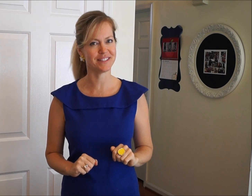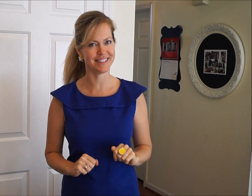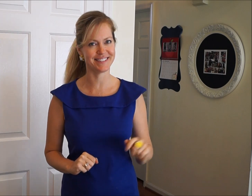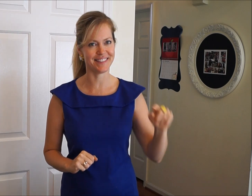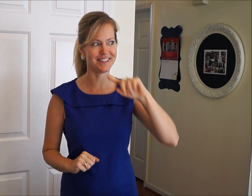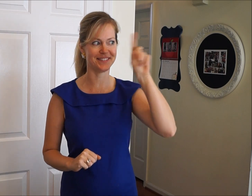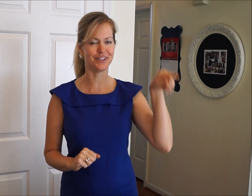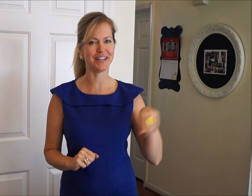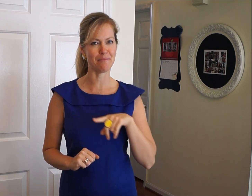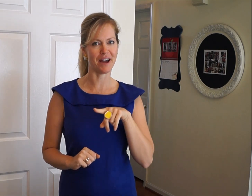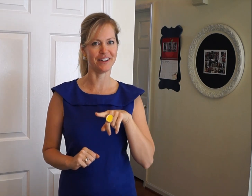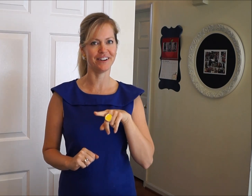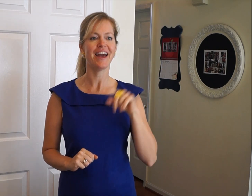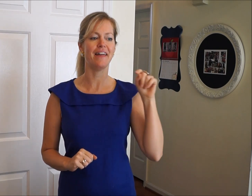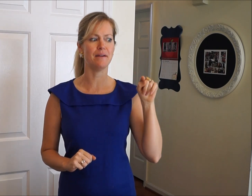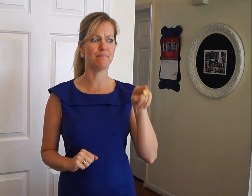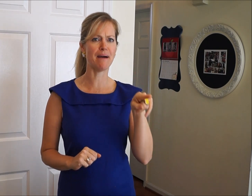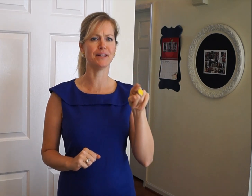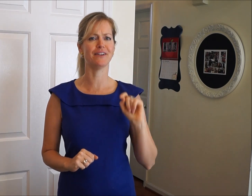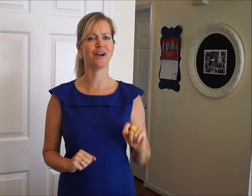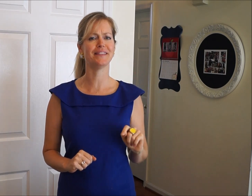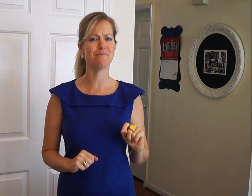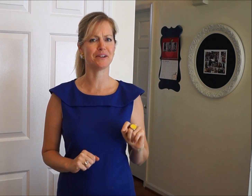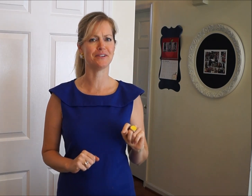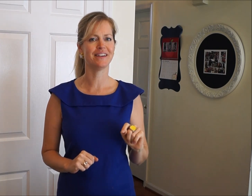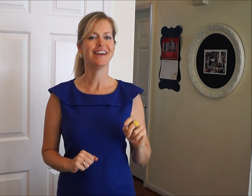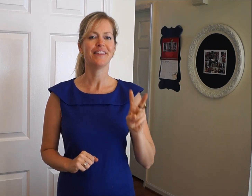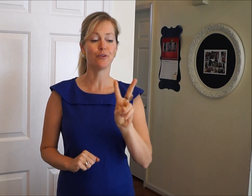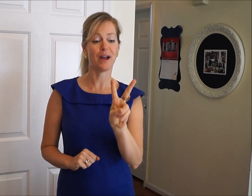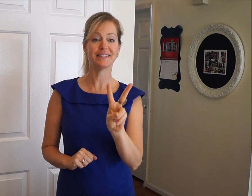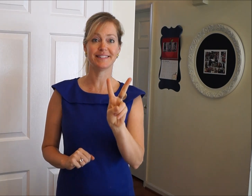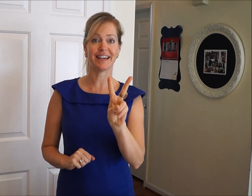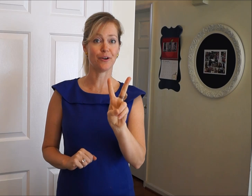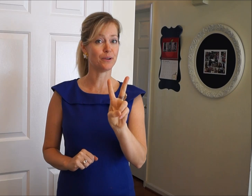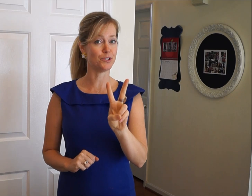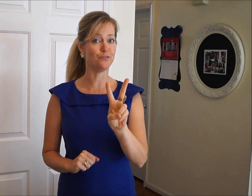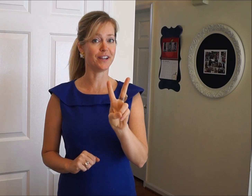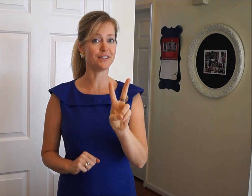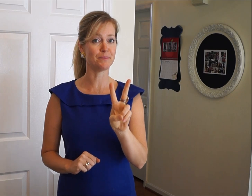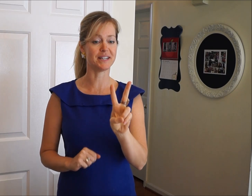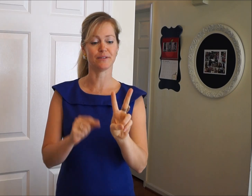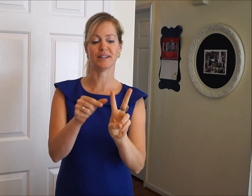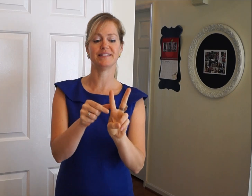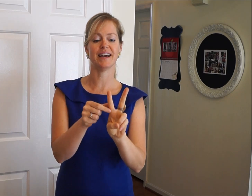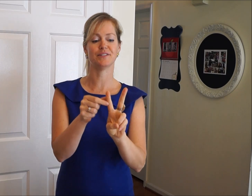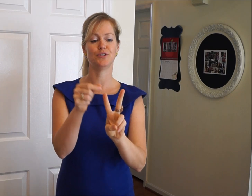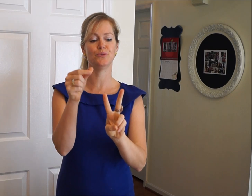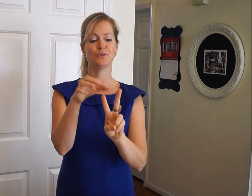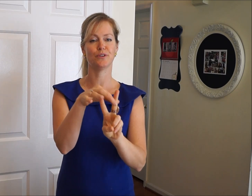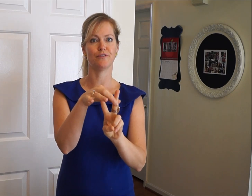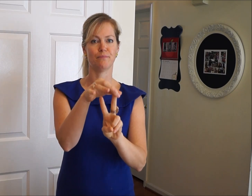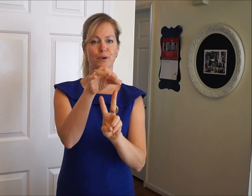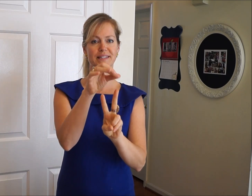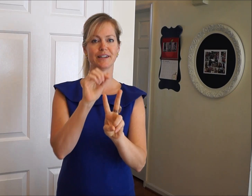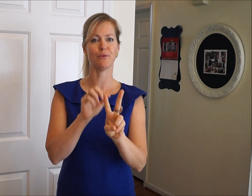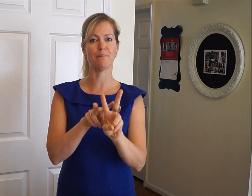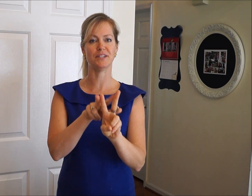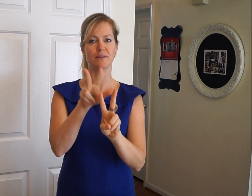the seas in the Assyrian Empiler and then Babylon right in the middle. The Red Sea, I hold up two fingers because the Red Sea has two sort of points that go up into the